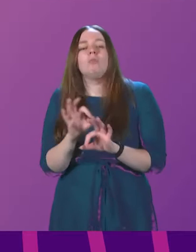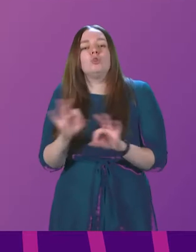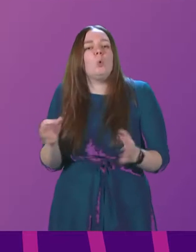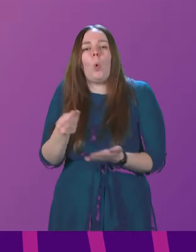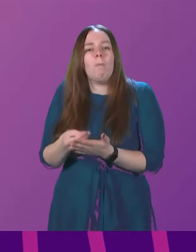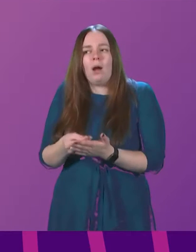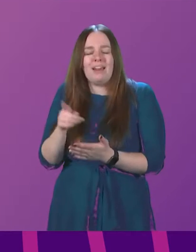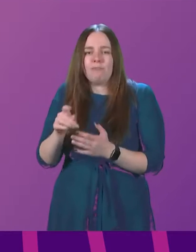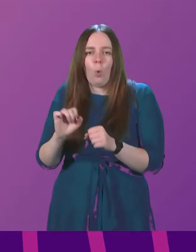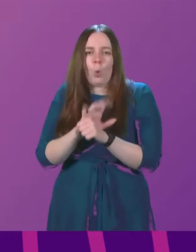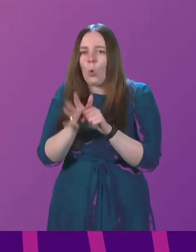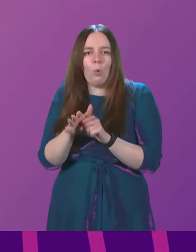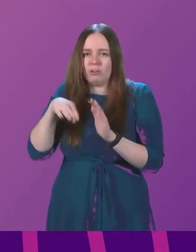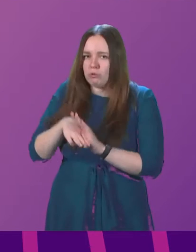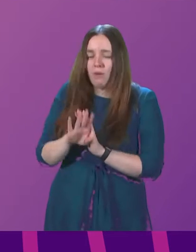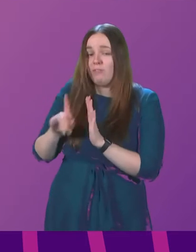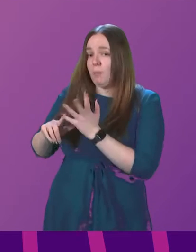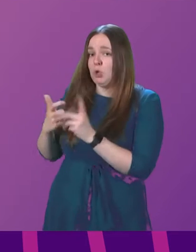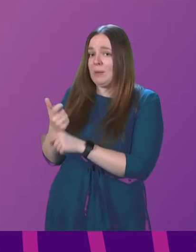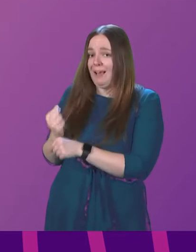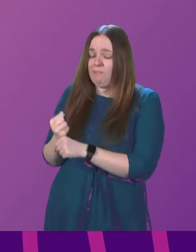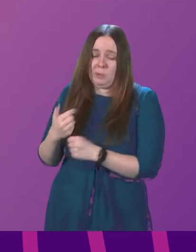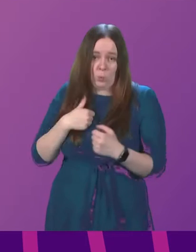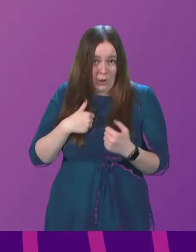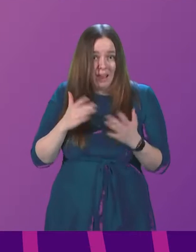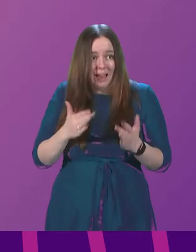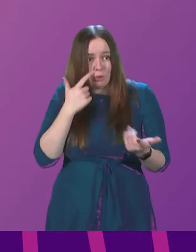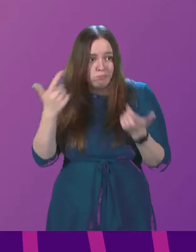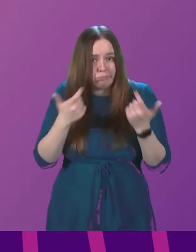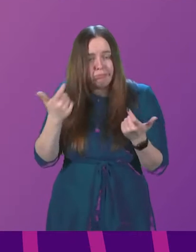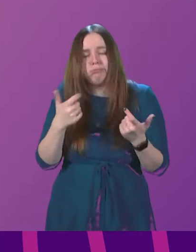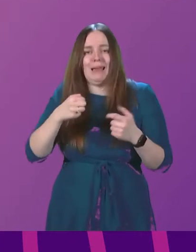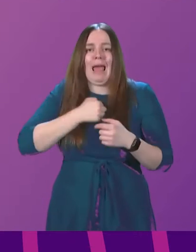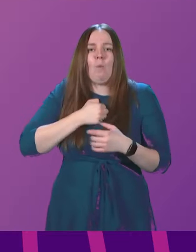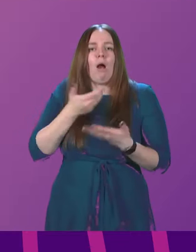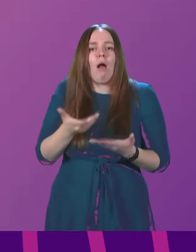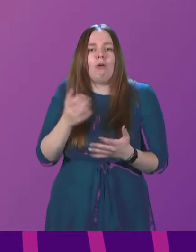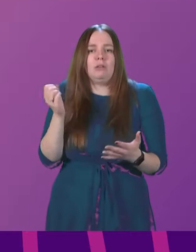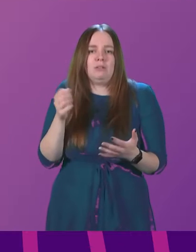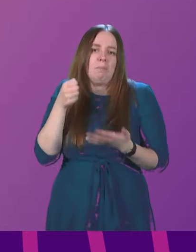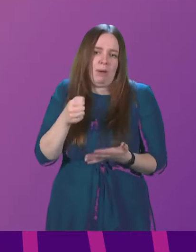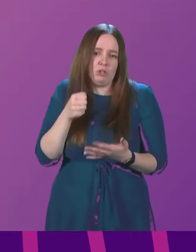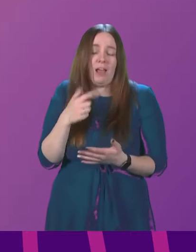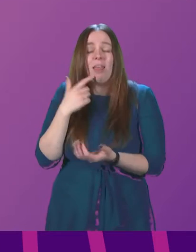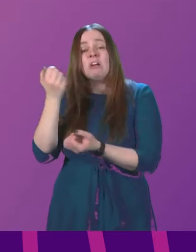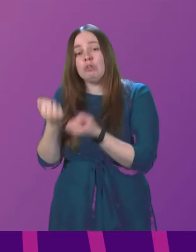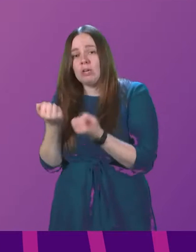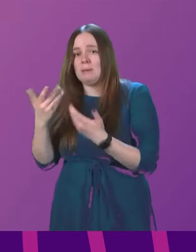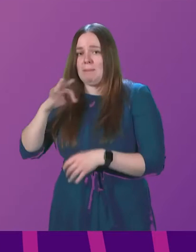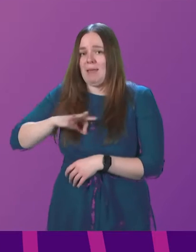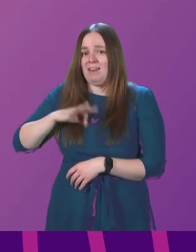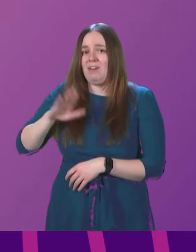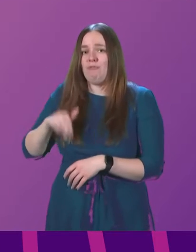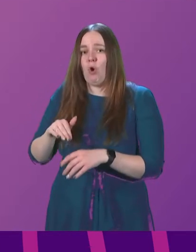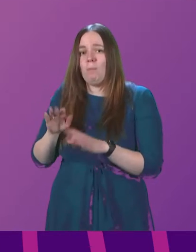for COVID recovery from the UK Government. We've got to find that money from within our current budgets. And the justice budget has benefited from the work of the Cabinet